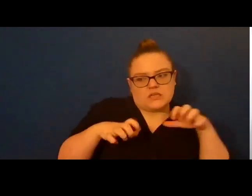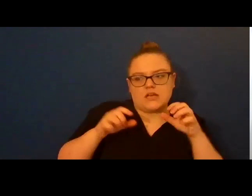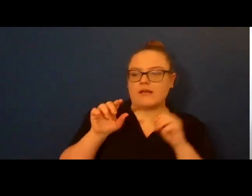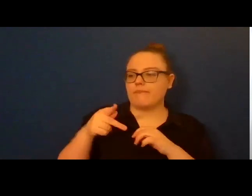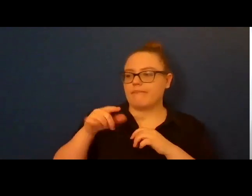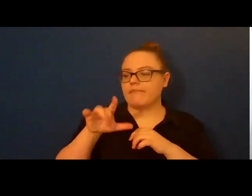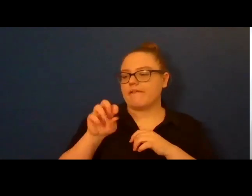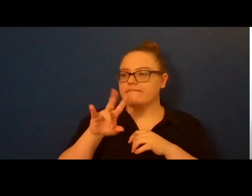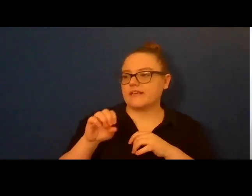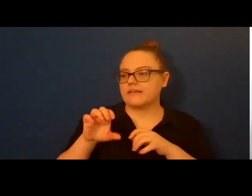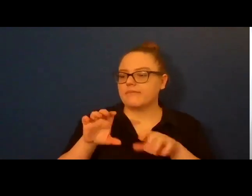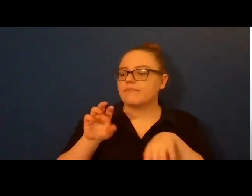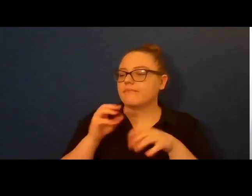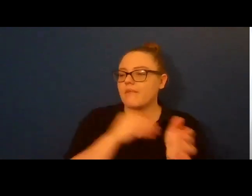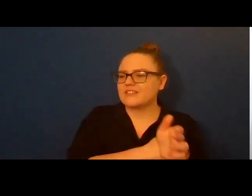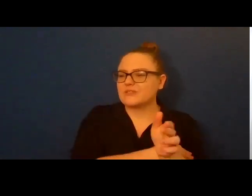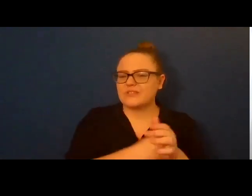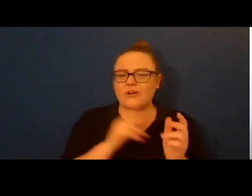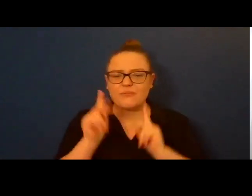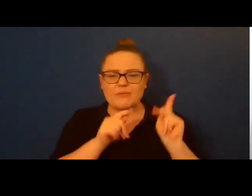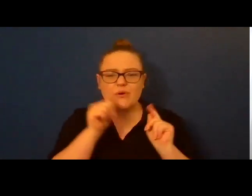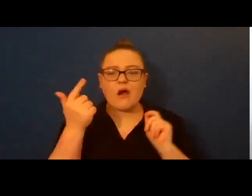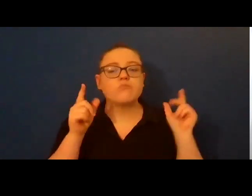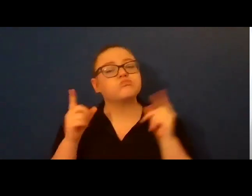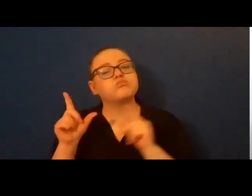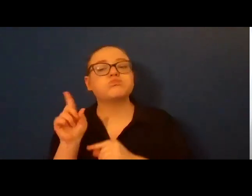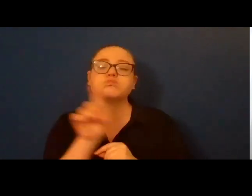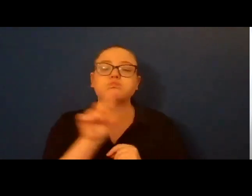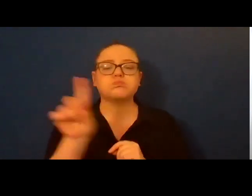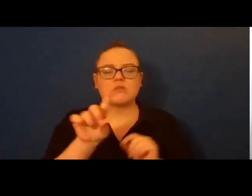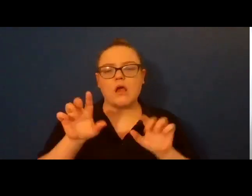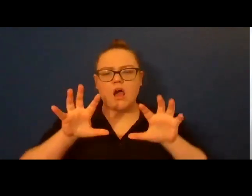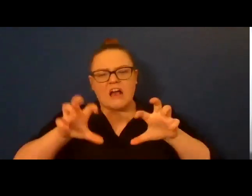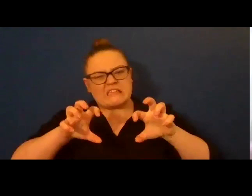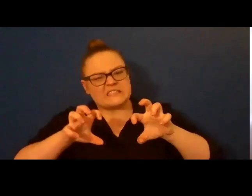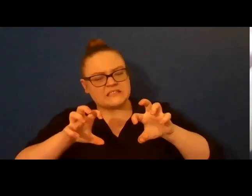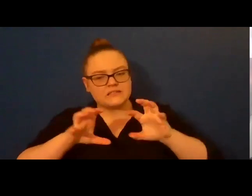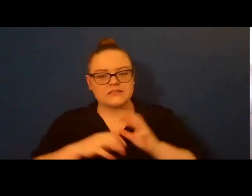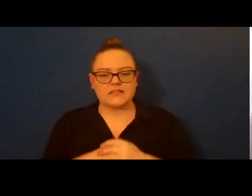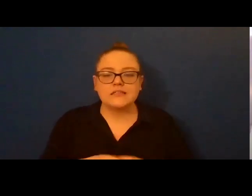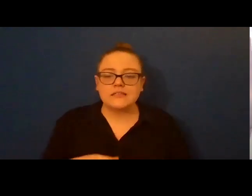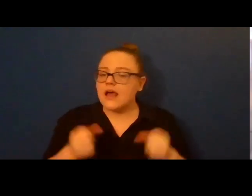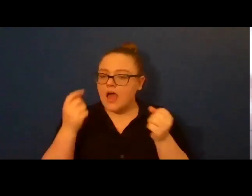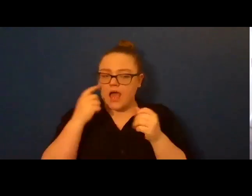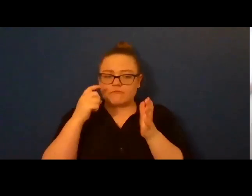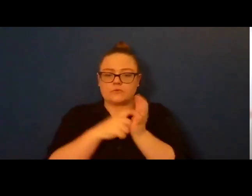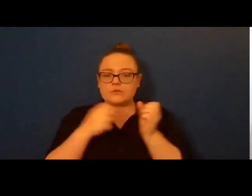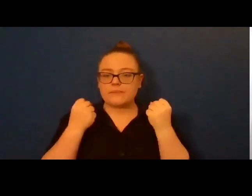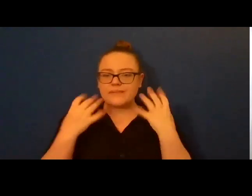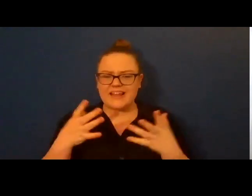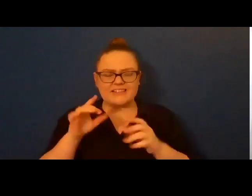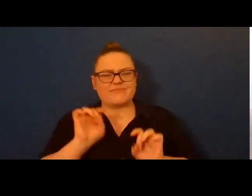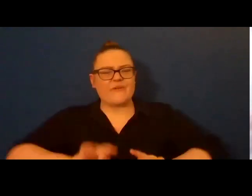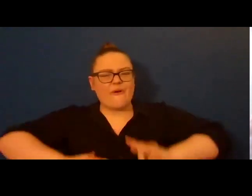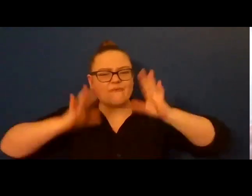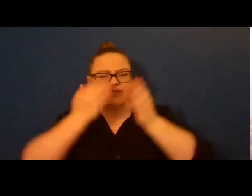Someone on the internet suggested it was menopause and I killed him with my brain. I am doing a lot of awful things with my brain.